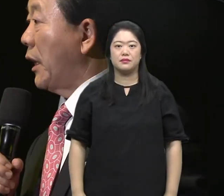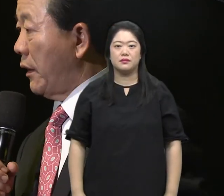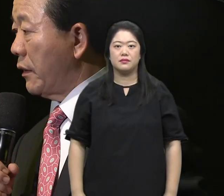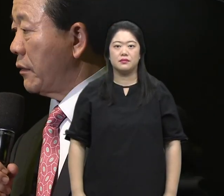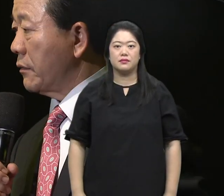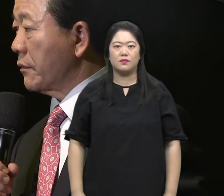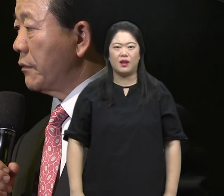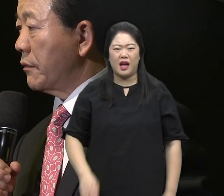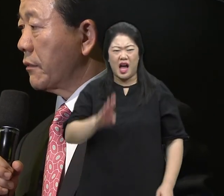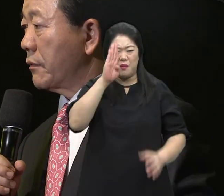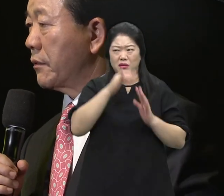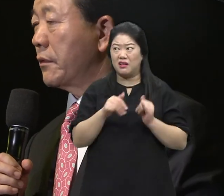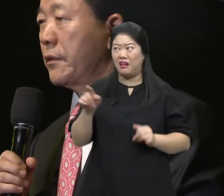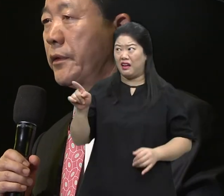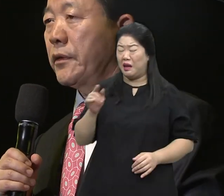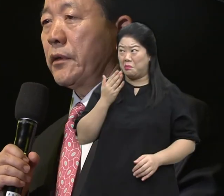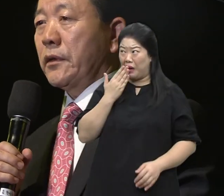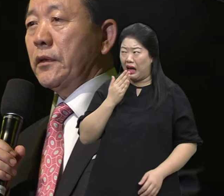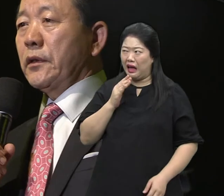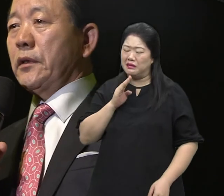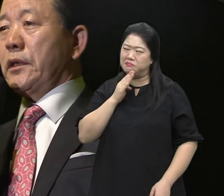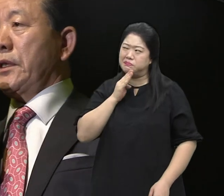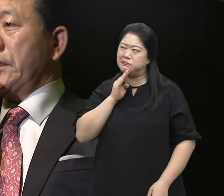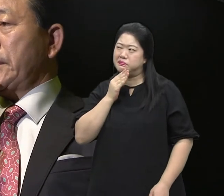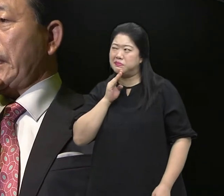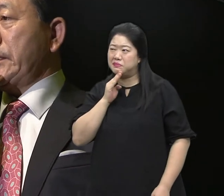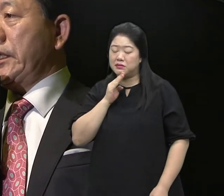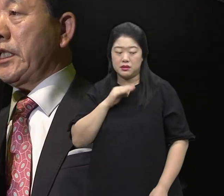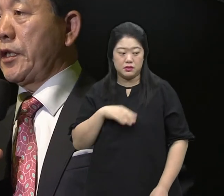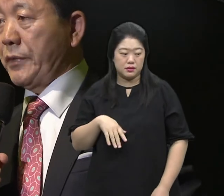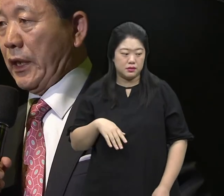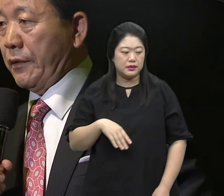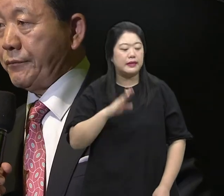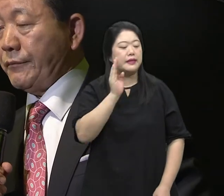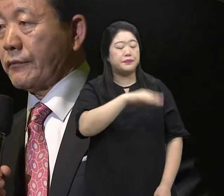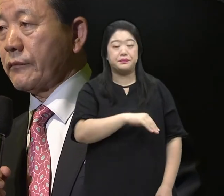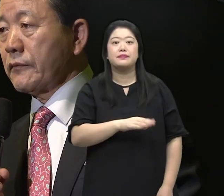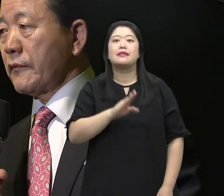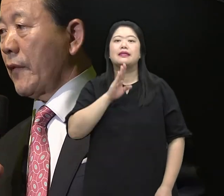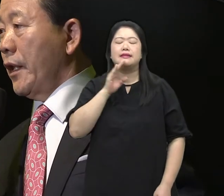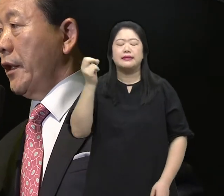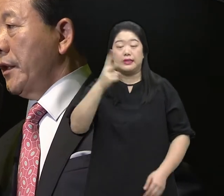And those who are sick, I tell them they don't try it But let me tell you once again